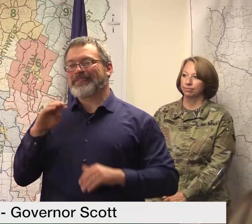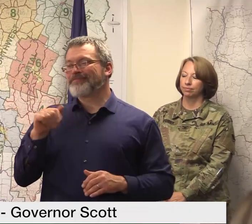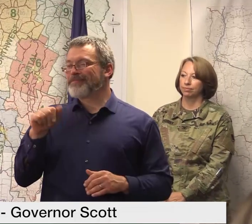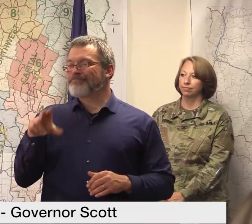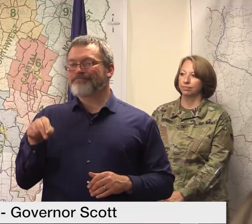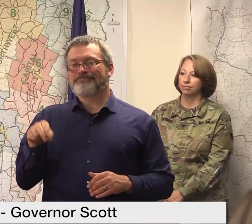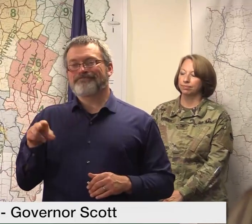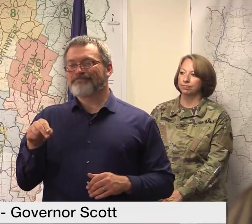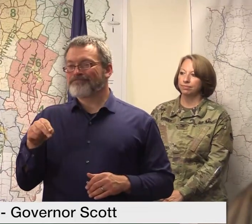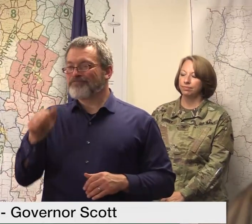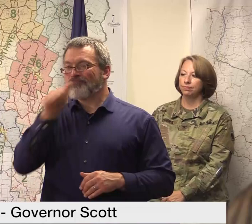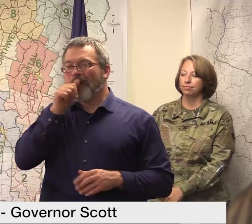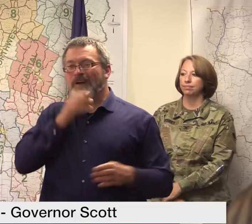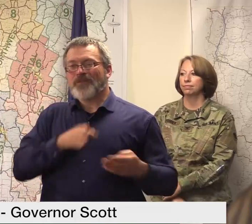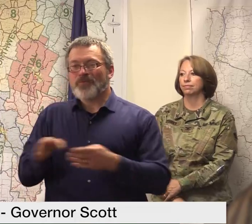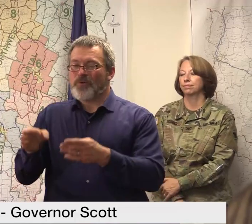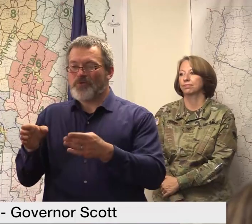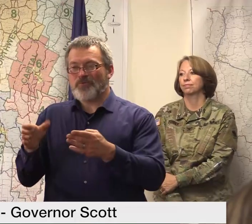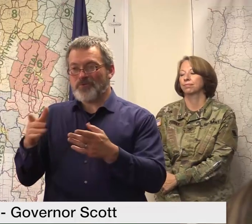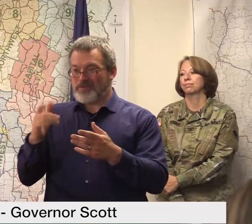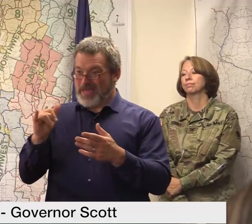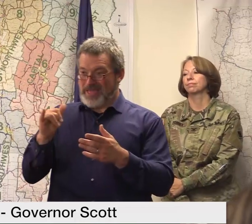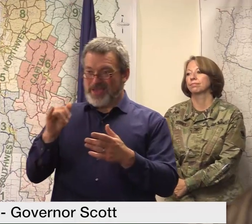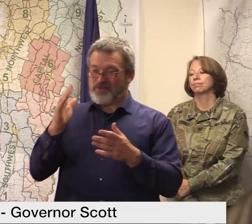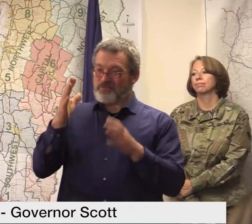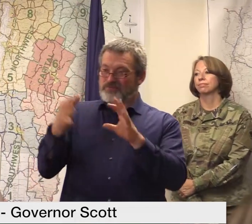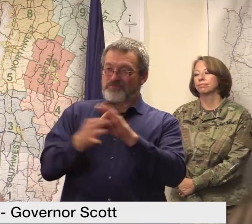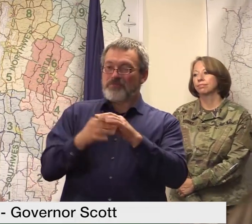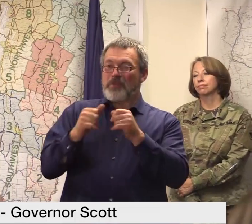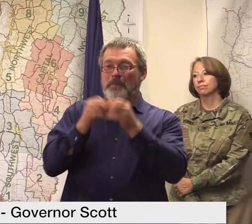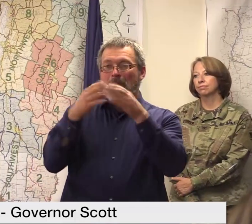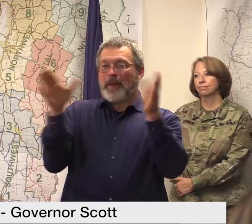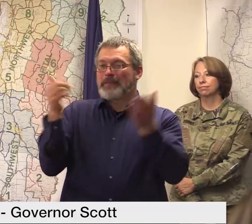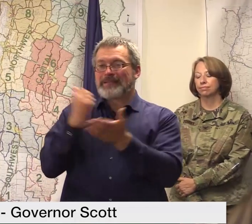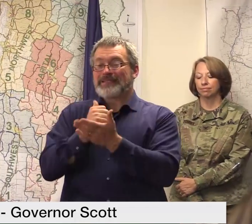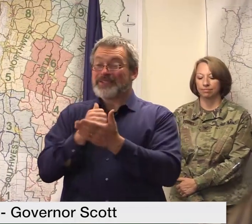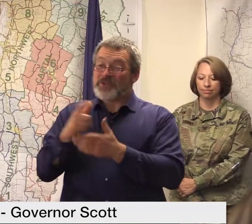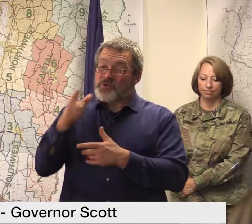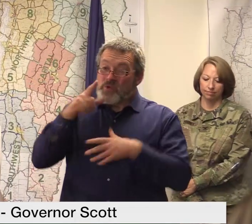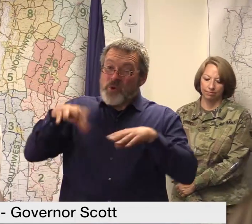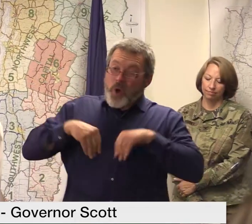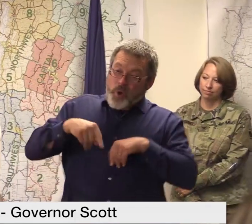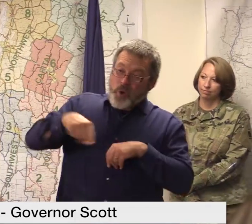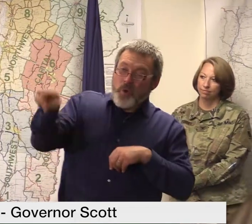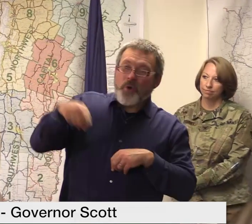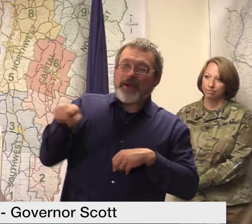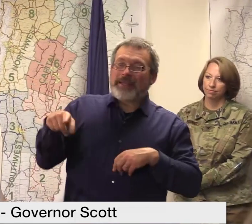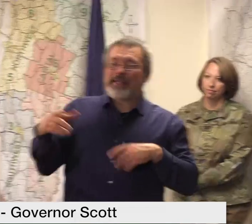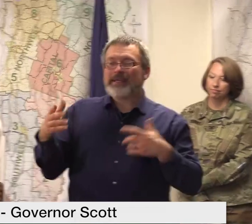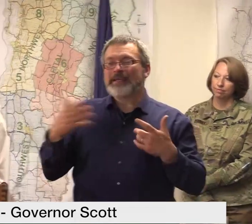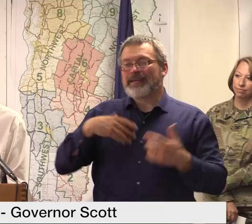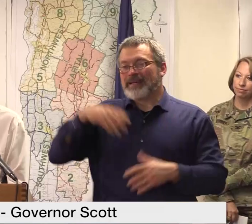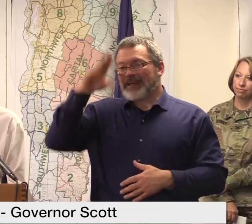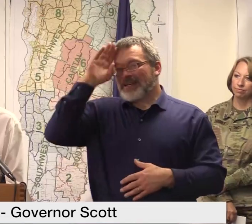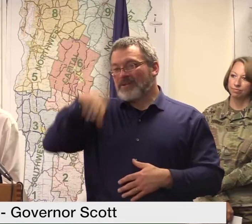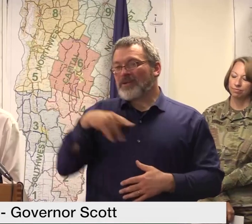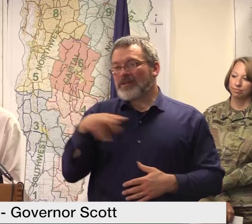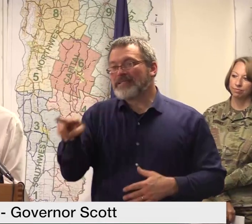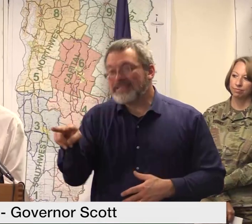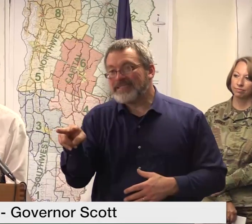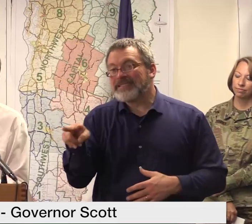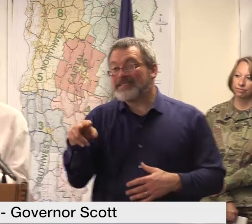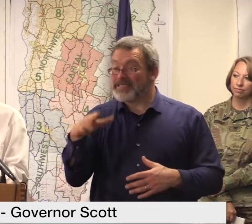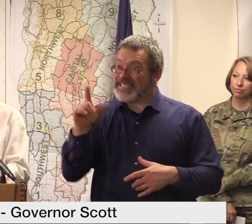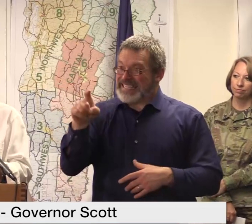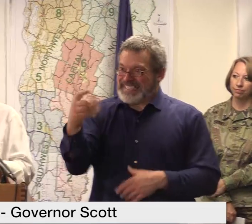public assistance either so that's one of those areas where um we're going to we want you to report the damage